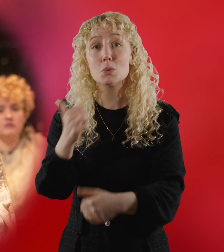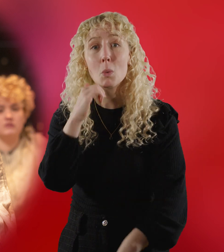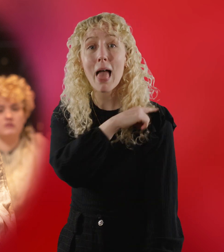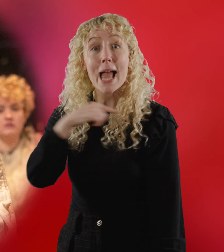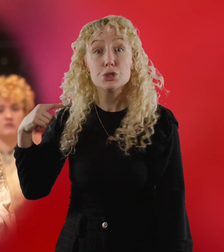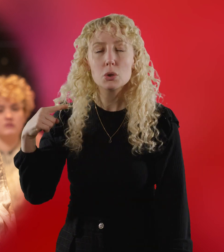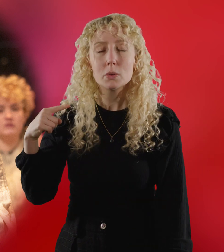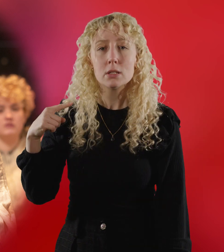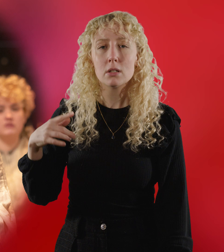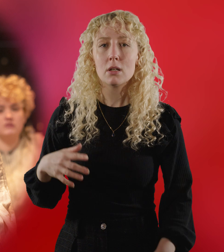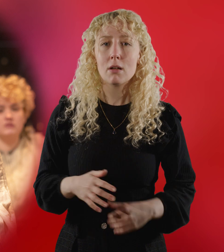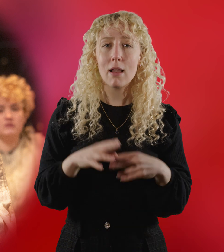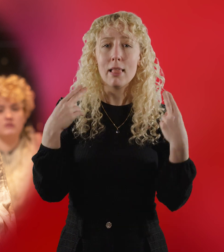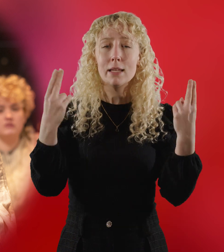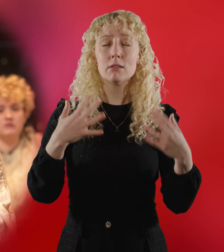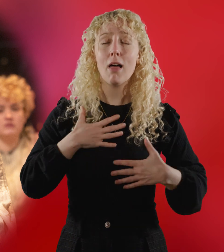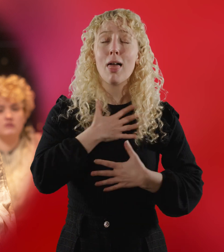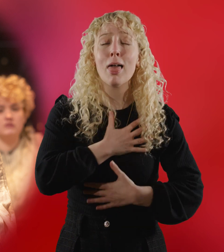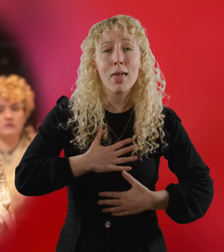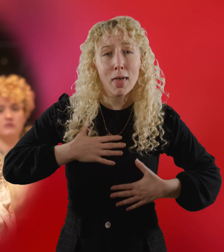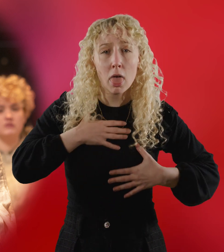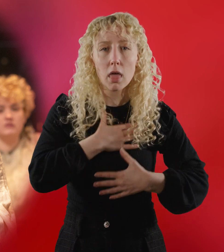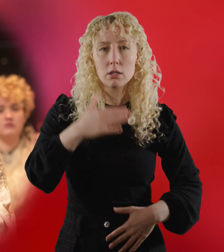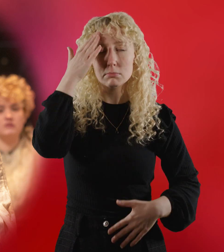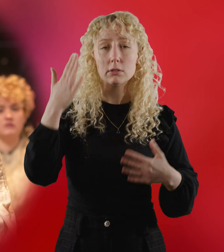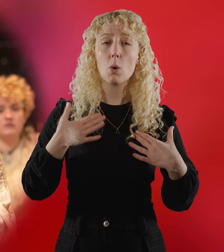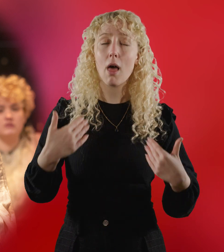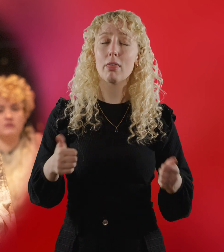Liz descends into despair like so many of those she helped months ago.